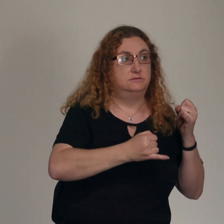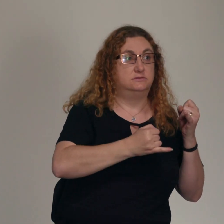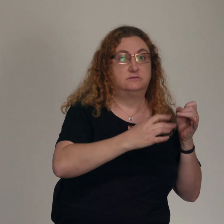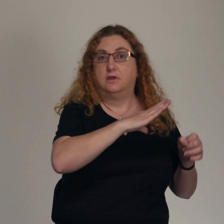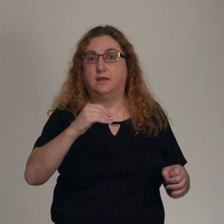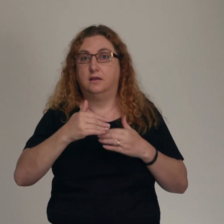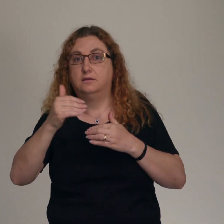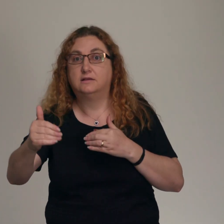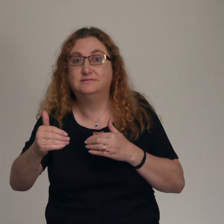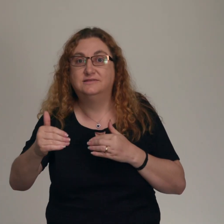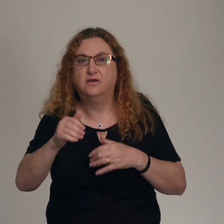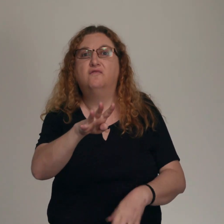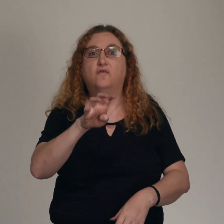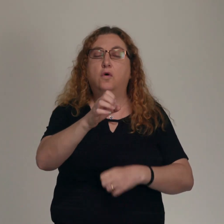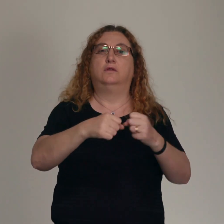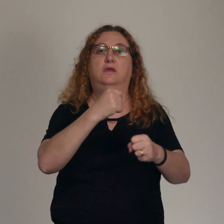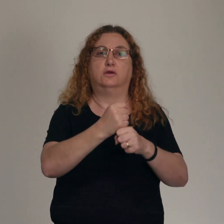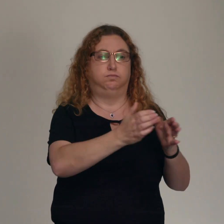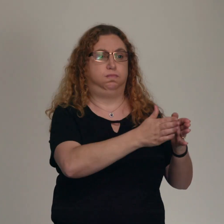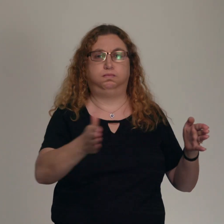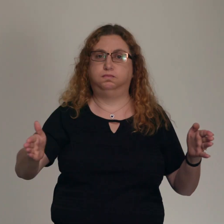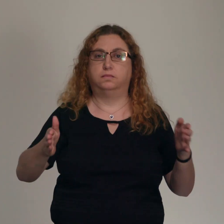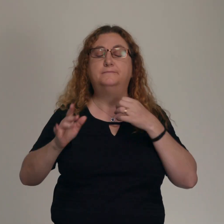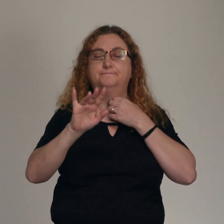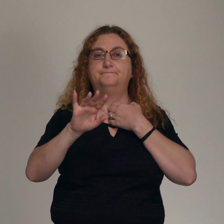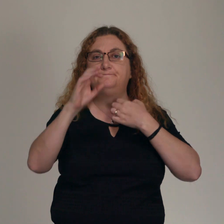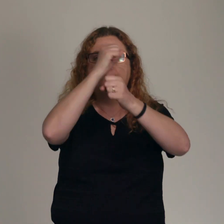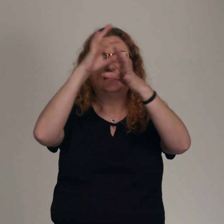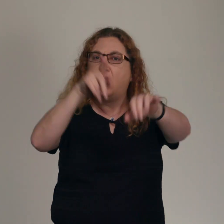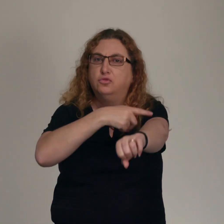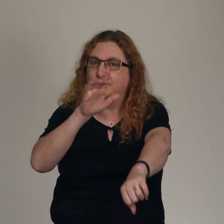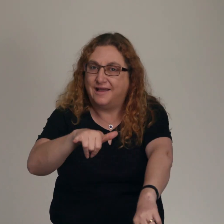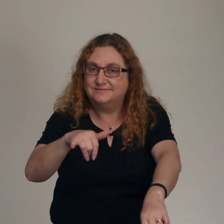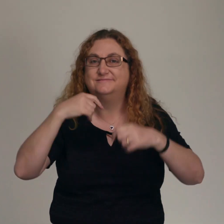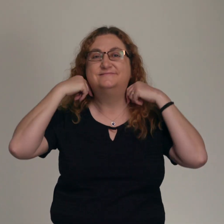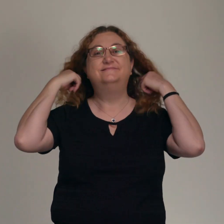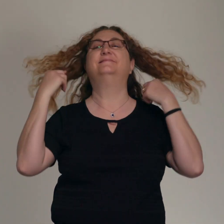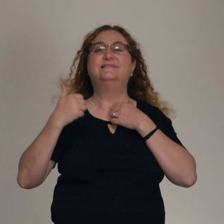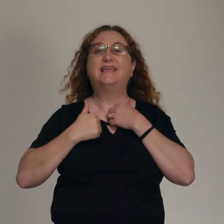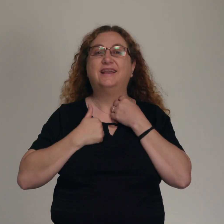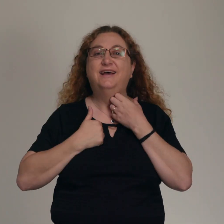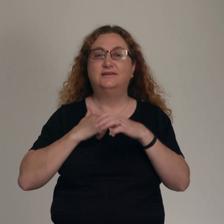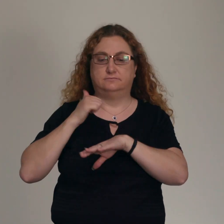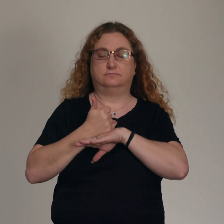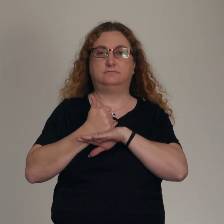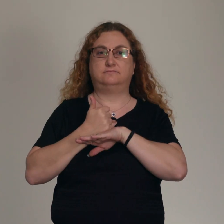400 years. So a picture that so Canada was formed as a nation officially